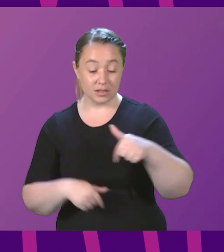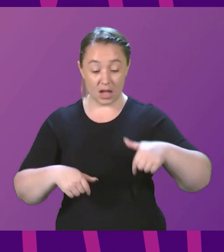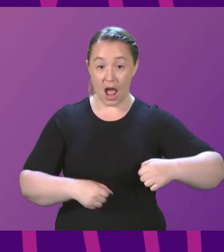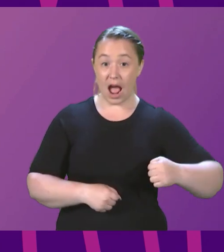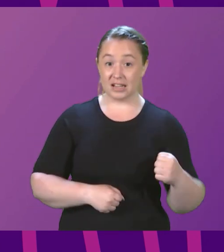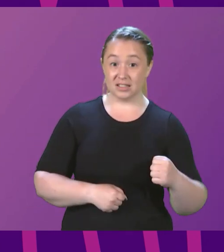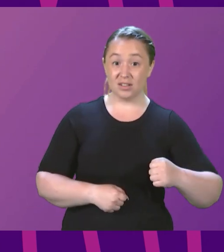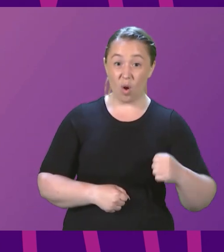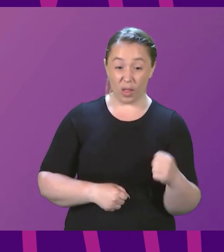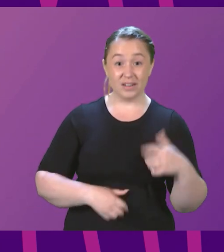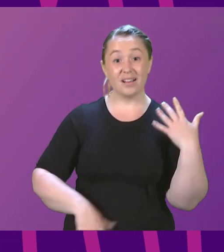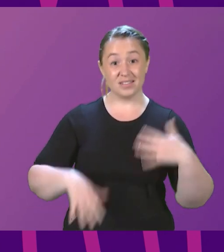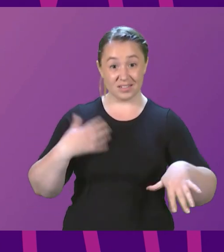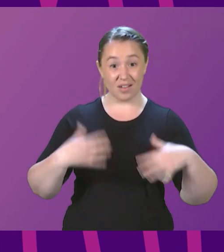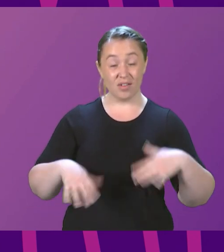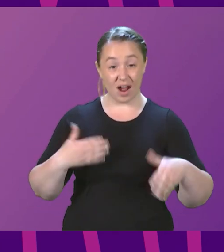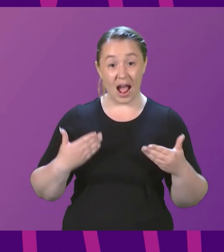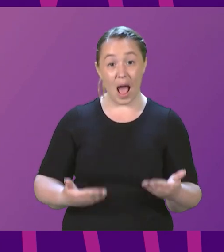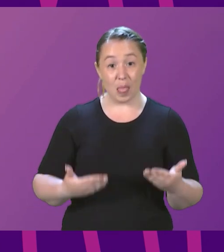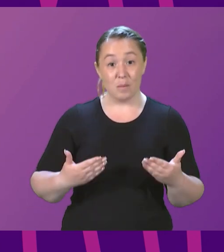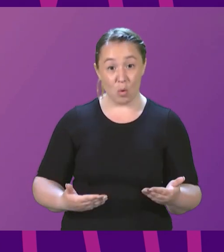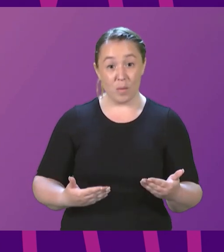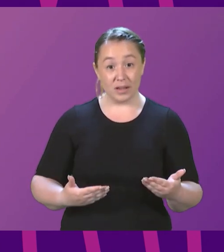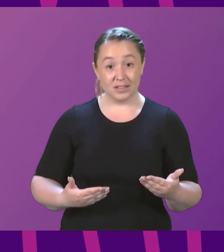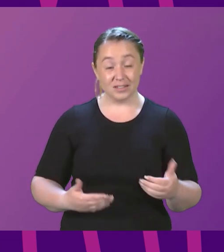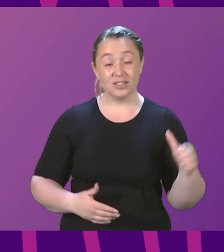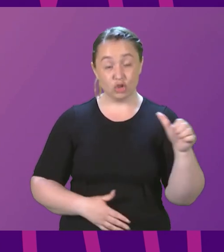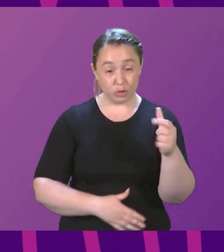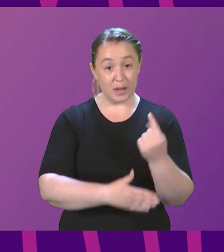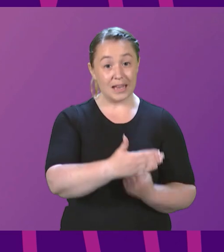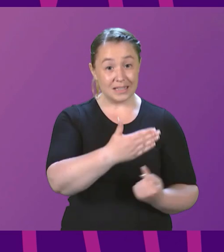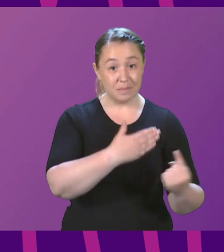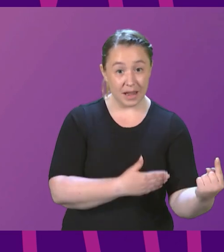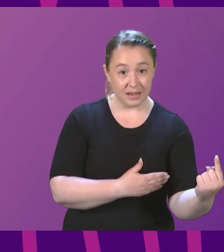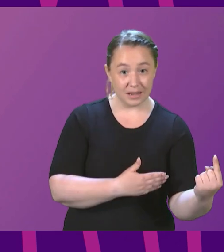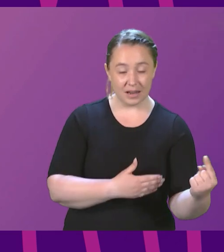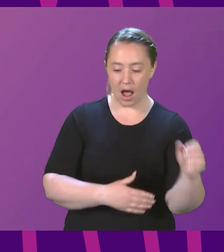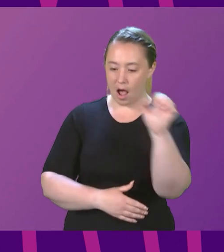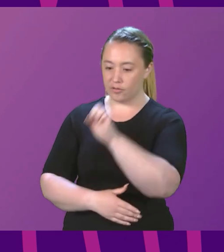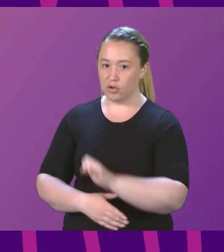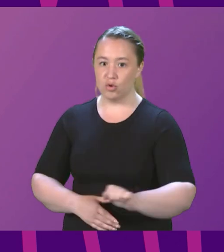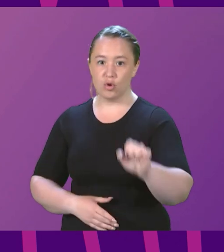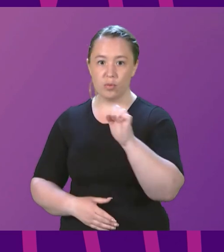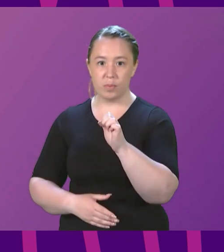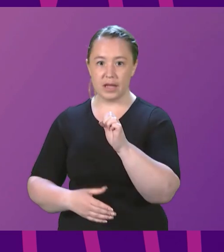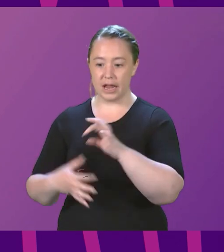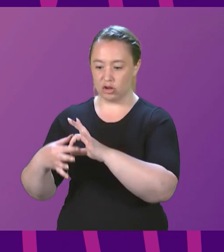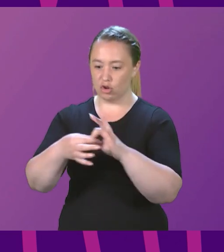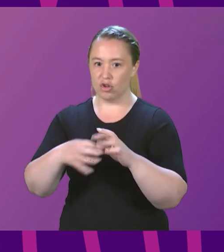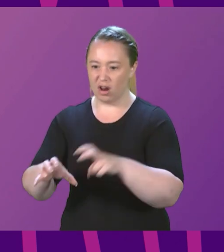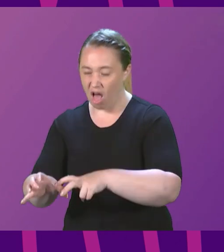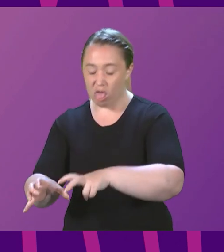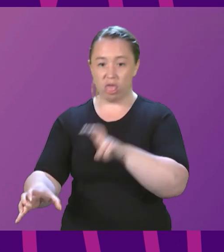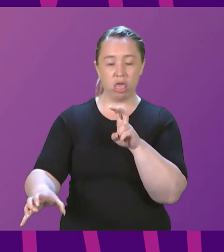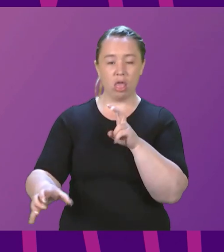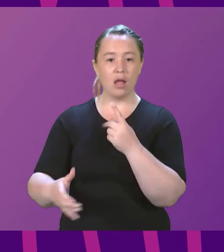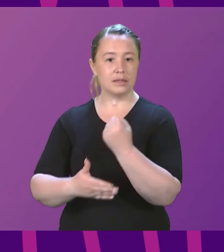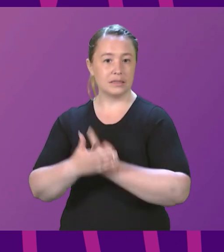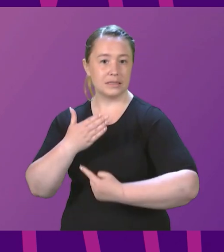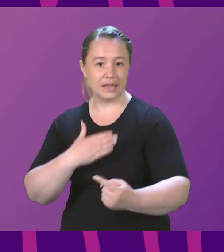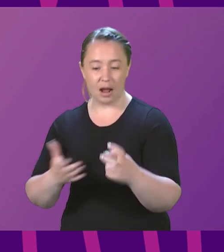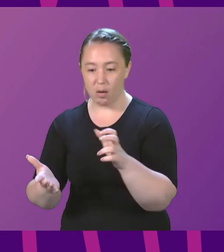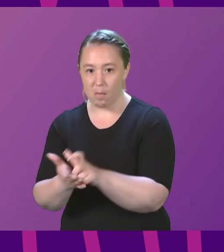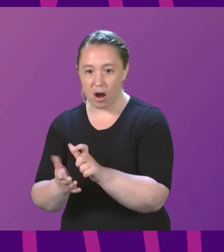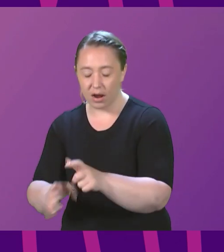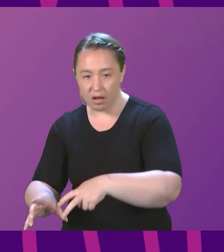is paying a price for not being independent. Ripped out of the European Union and the single market completely against our will.